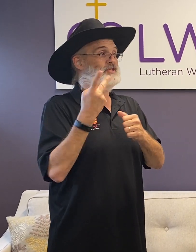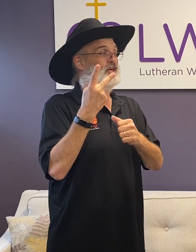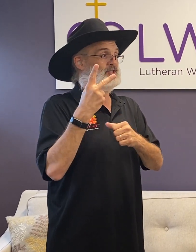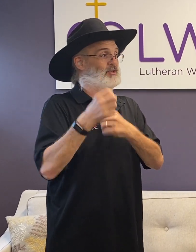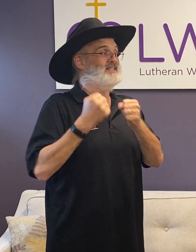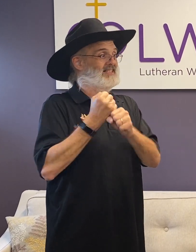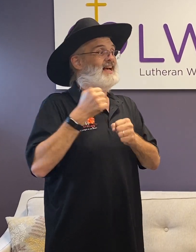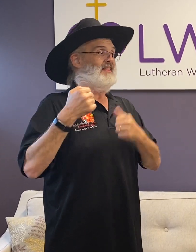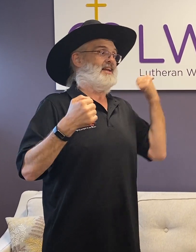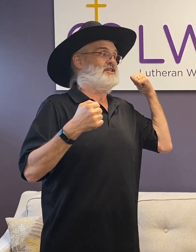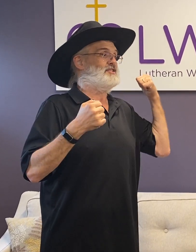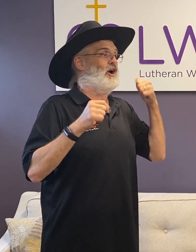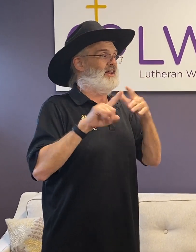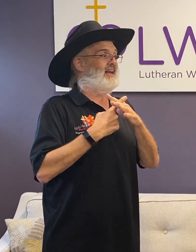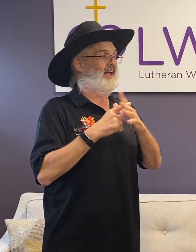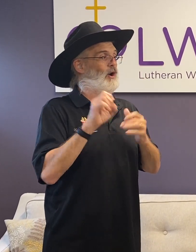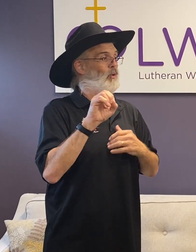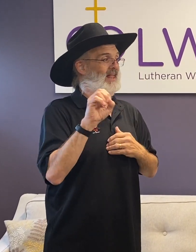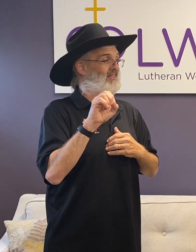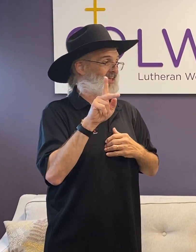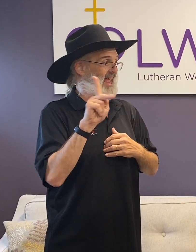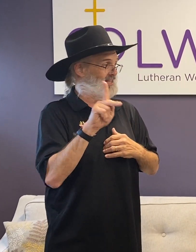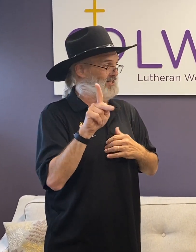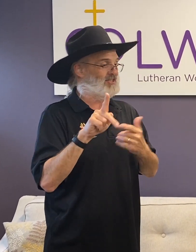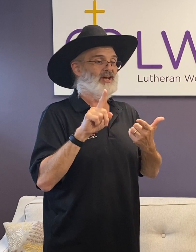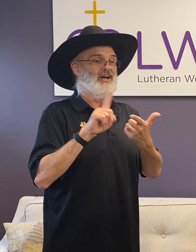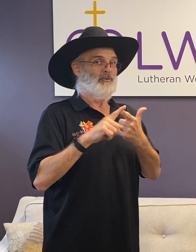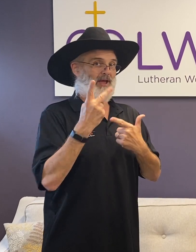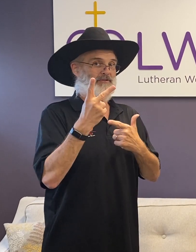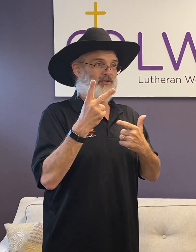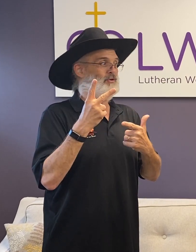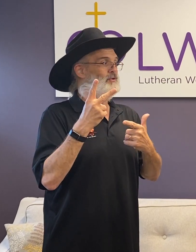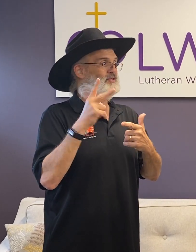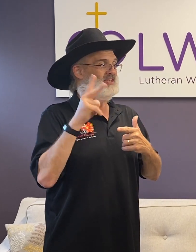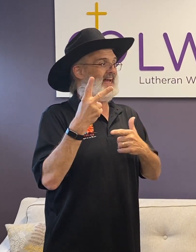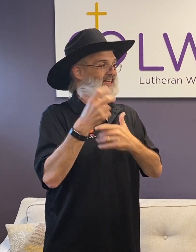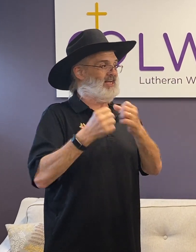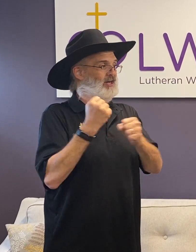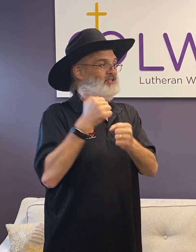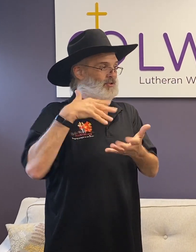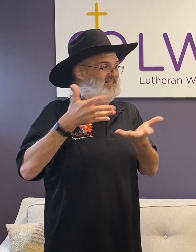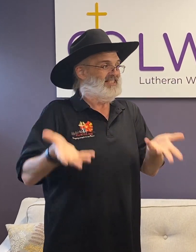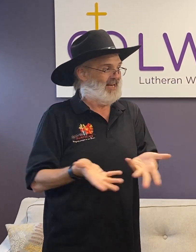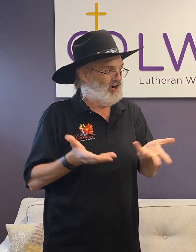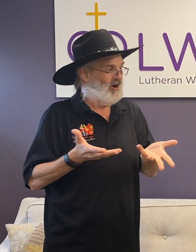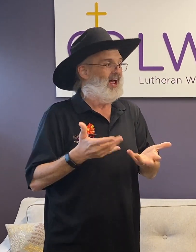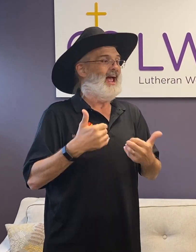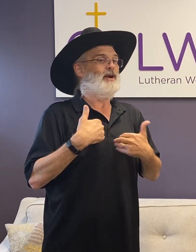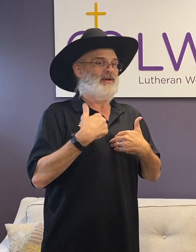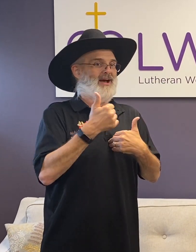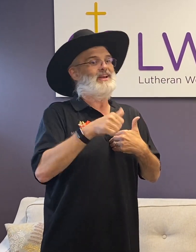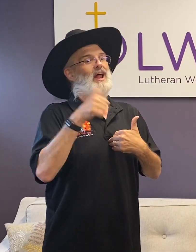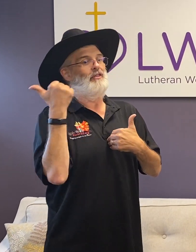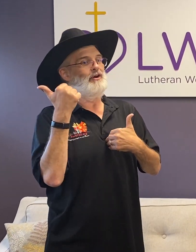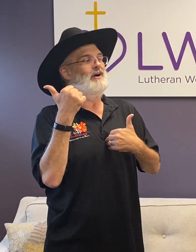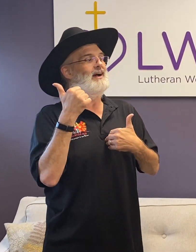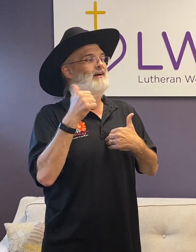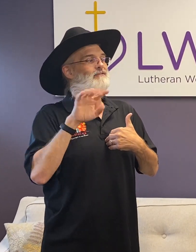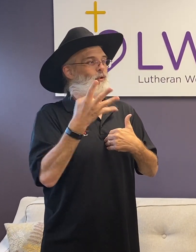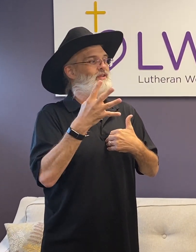-year students that just started in Olathe, Kansas. We have two second-year students here. And we have another fourth